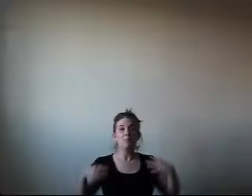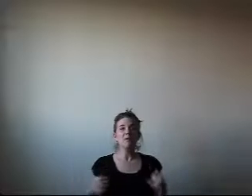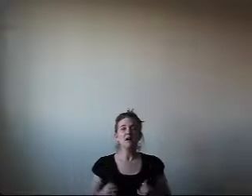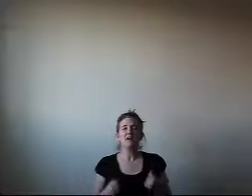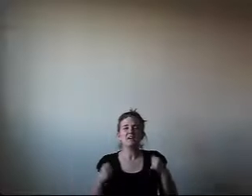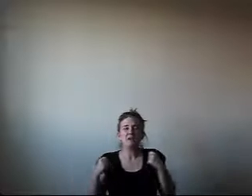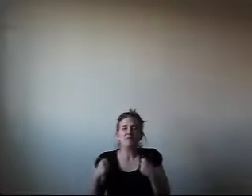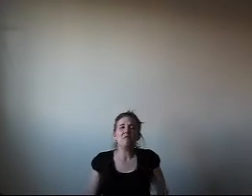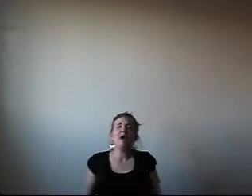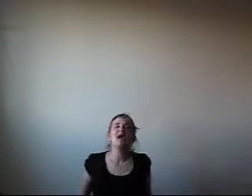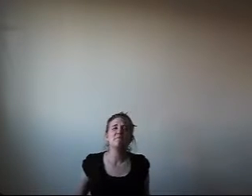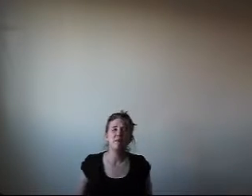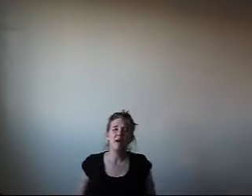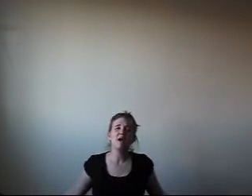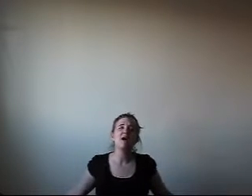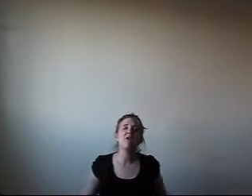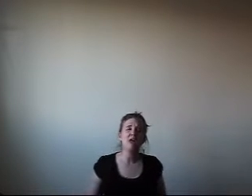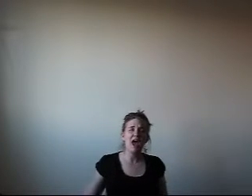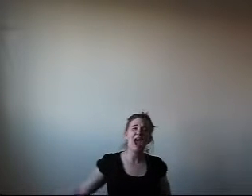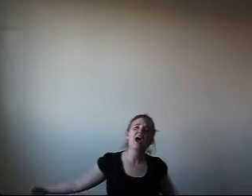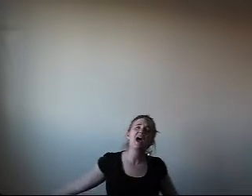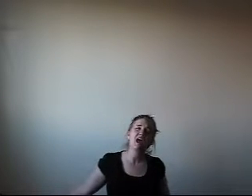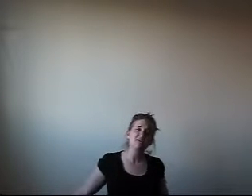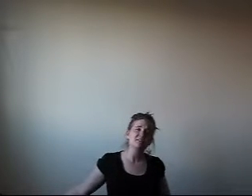But I can wipe my own ass.